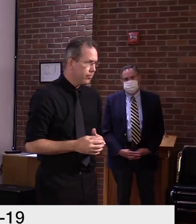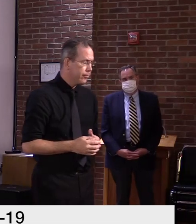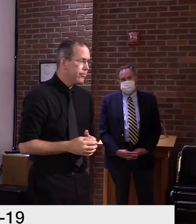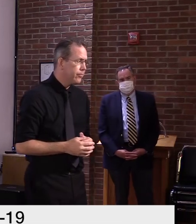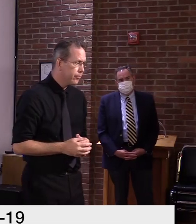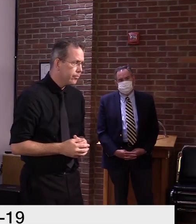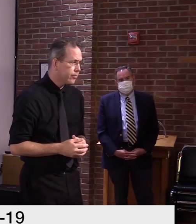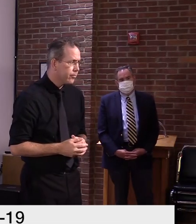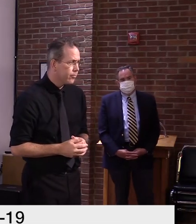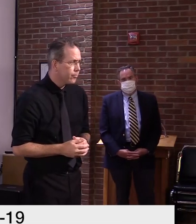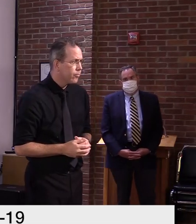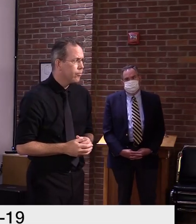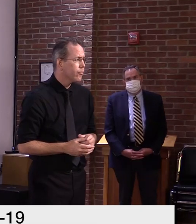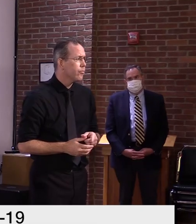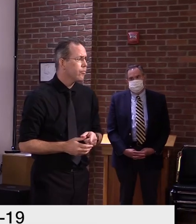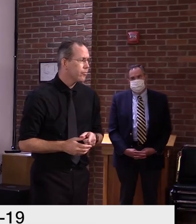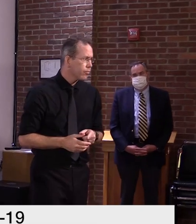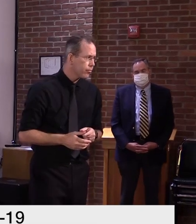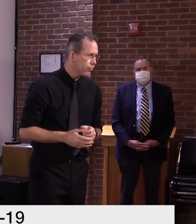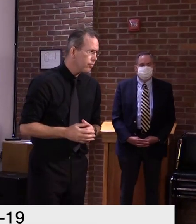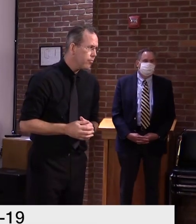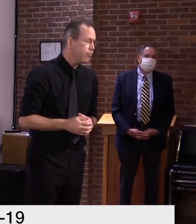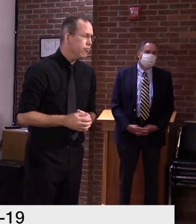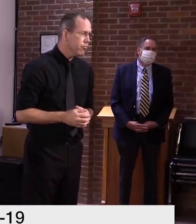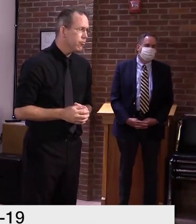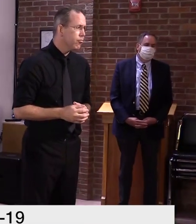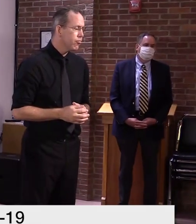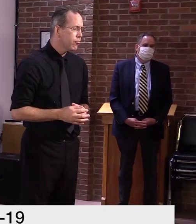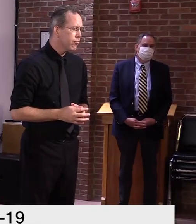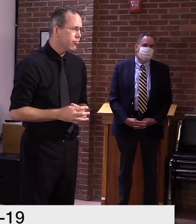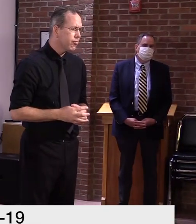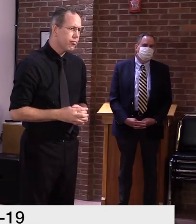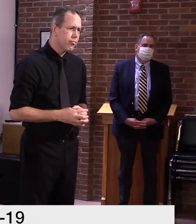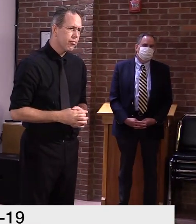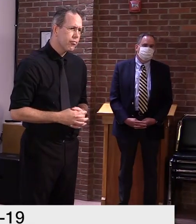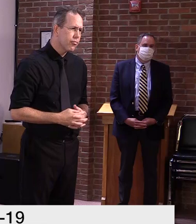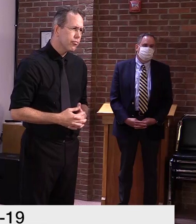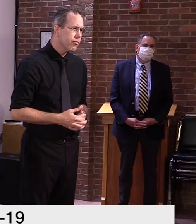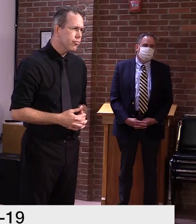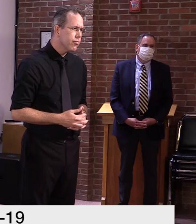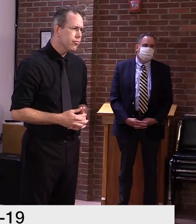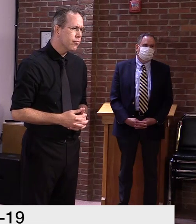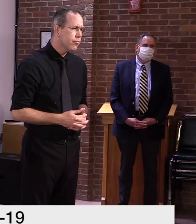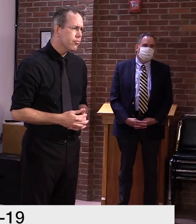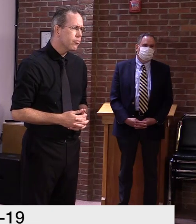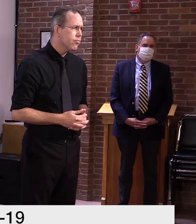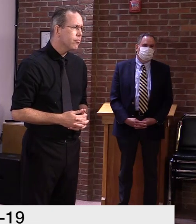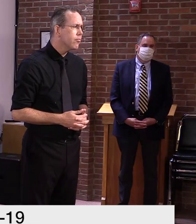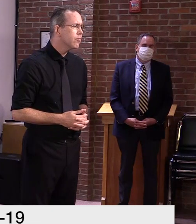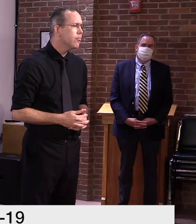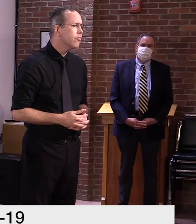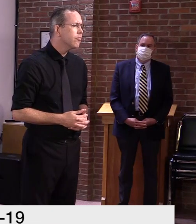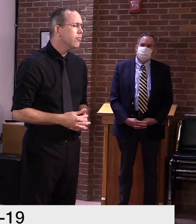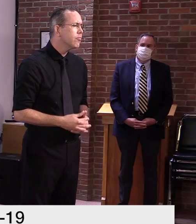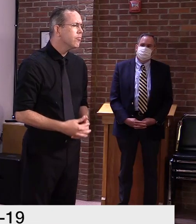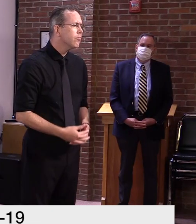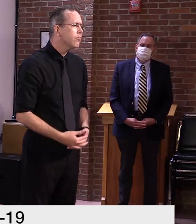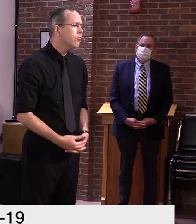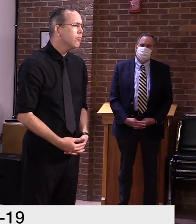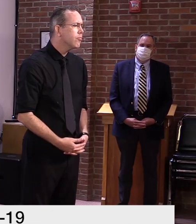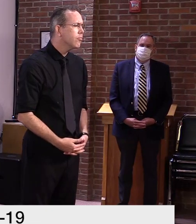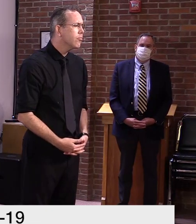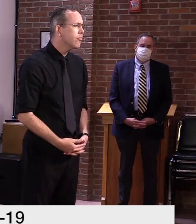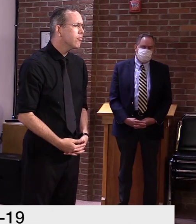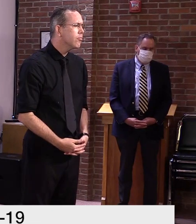I guess we keep the best for last year governor. Um, I've got some questions about going back to school here. Um, I talked to a